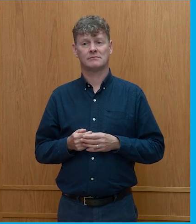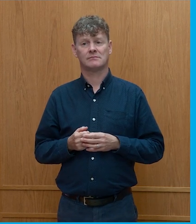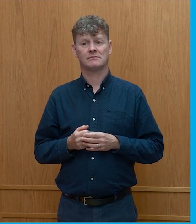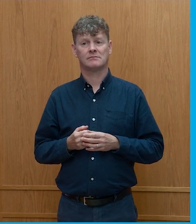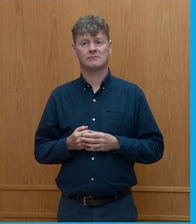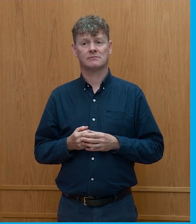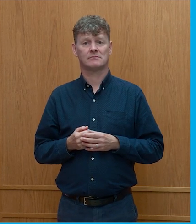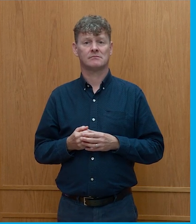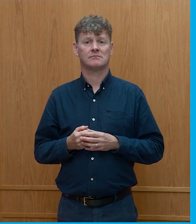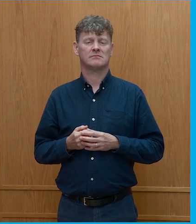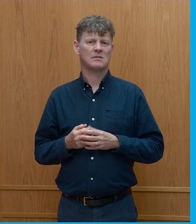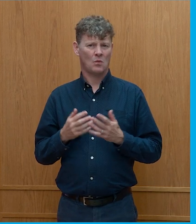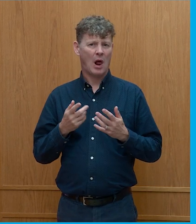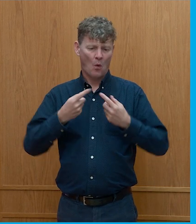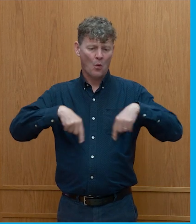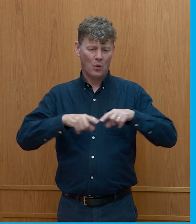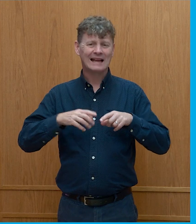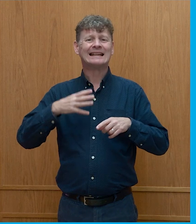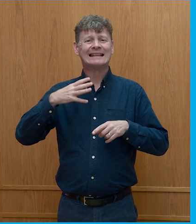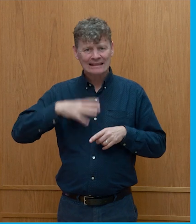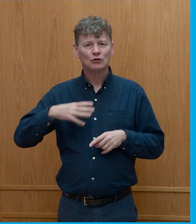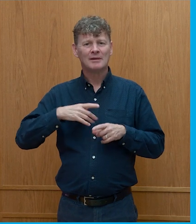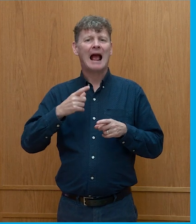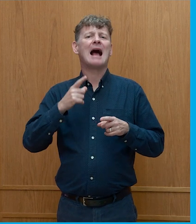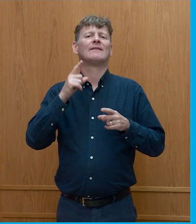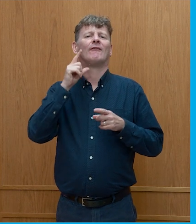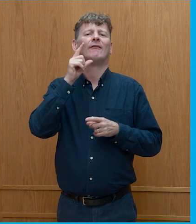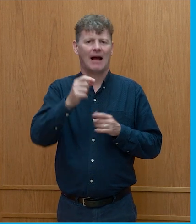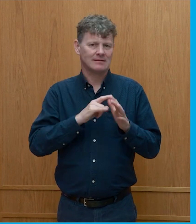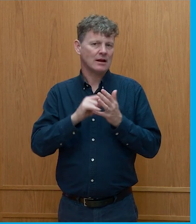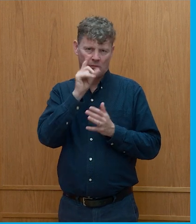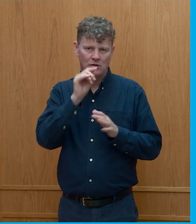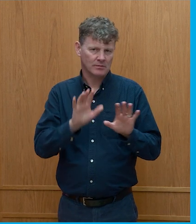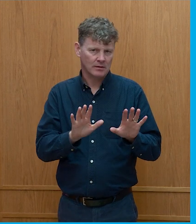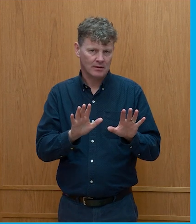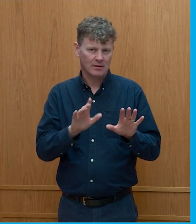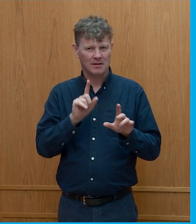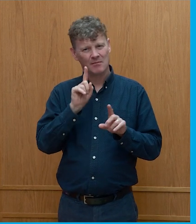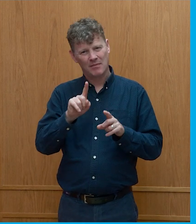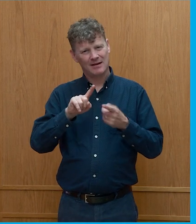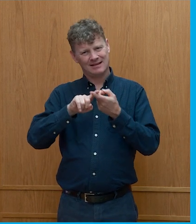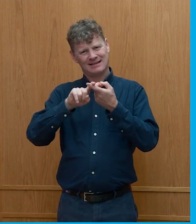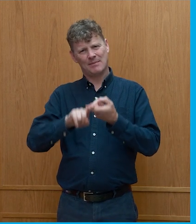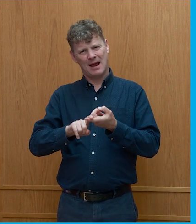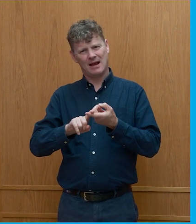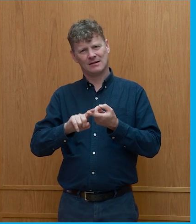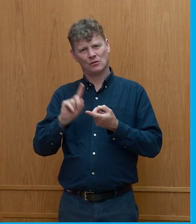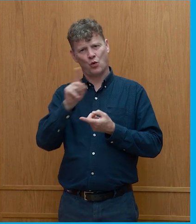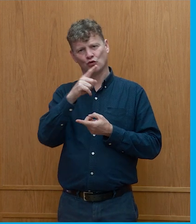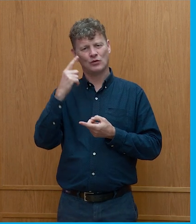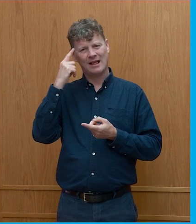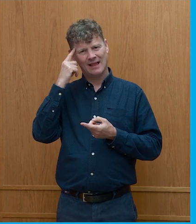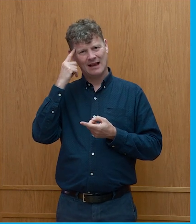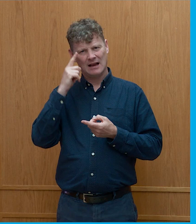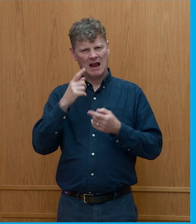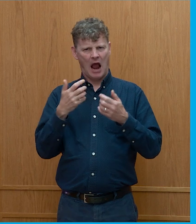We need to be as fast as we can possibly make it but it depends what you think I suppose the